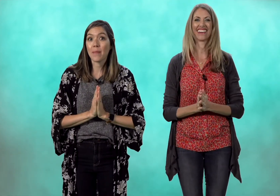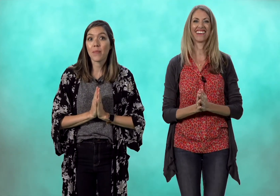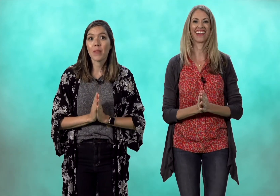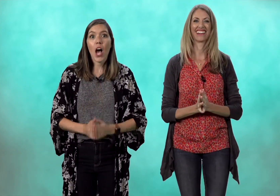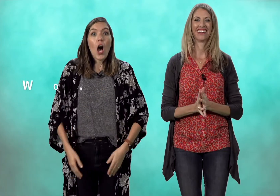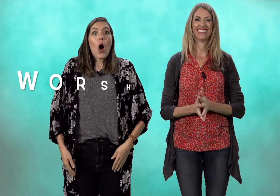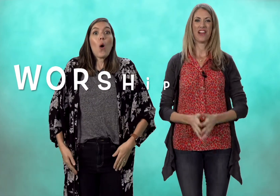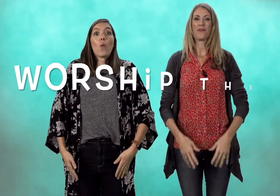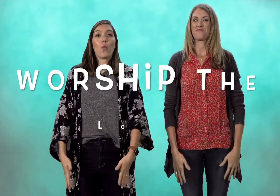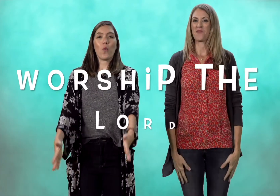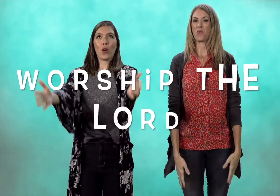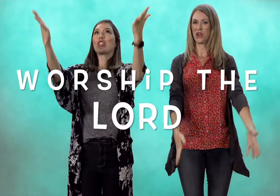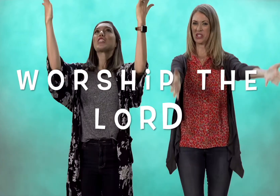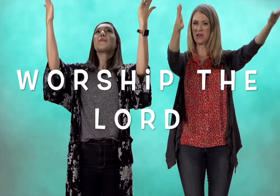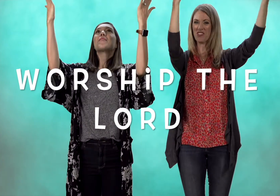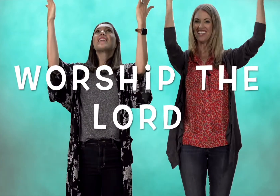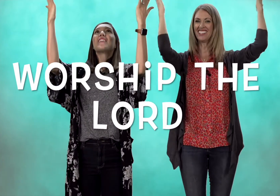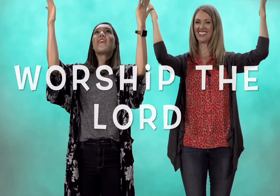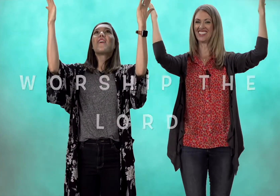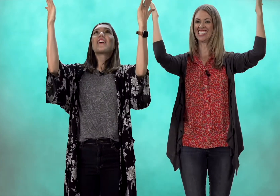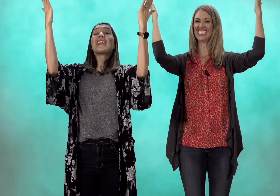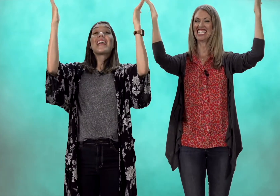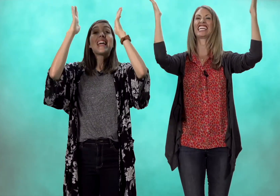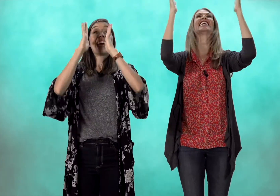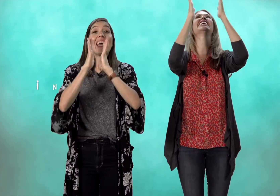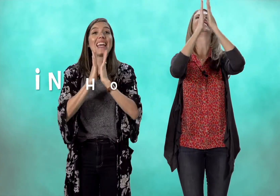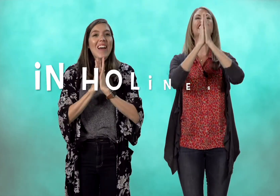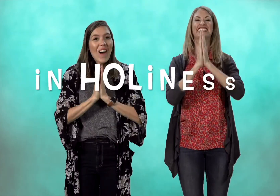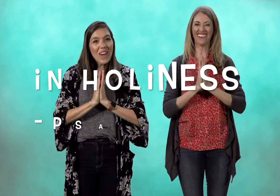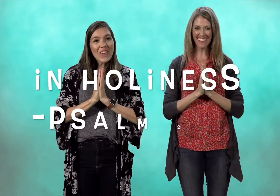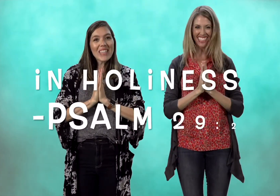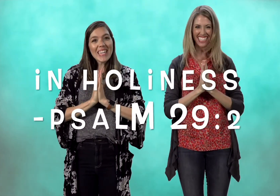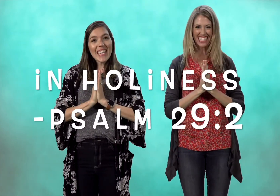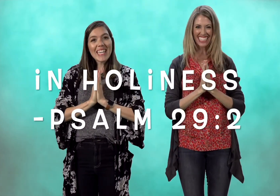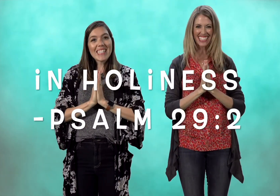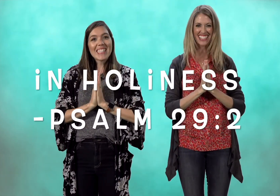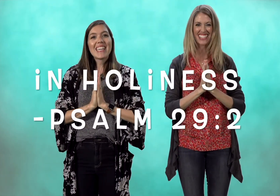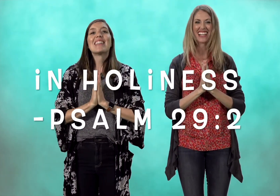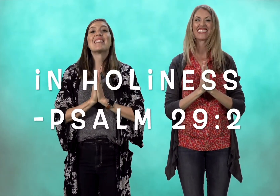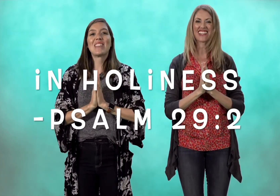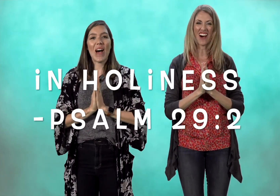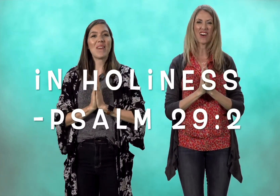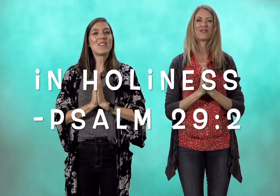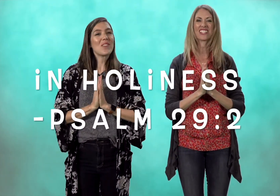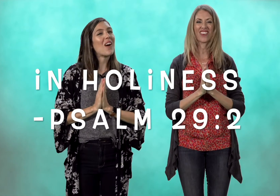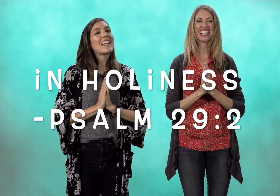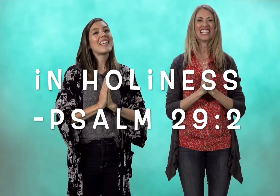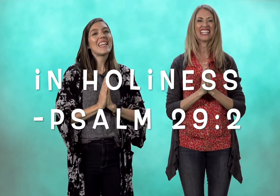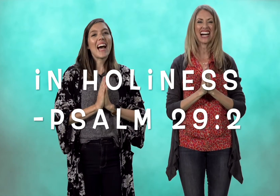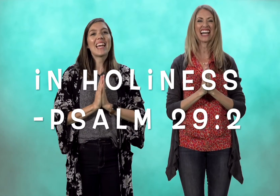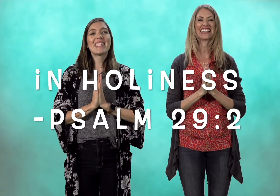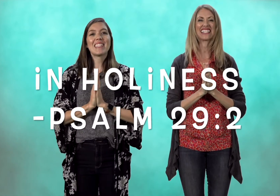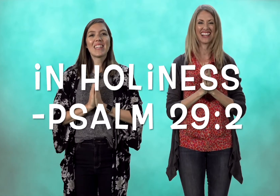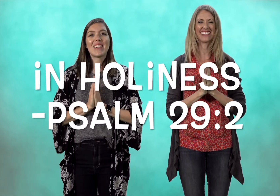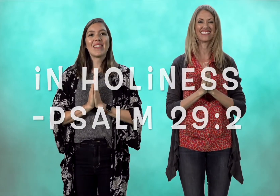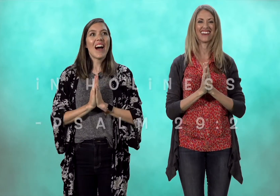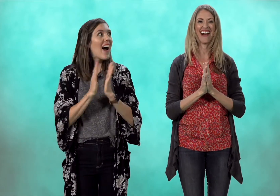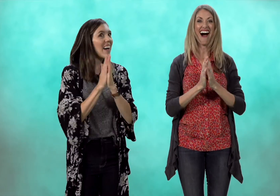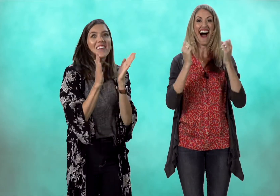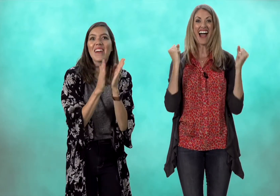worship the lord in holiness psalm 29 2. oh my